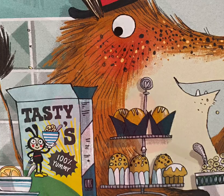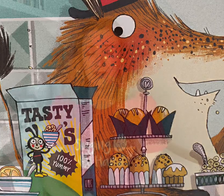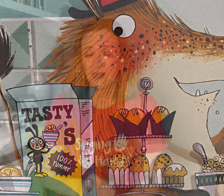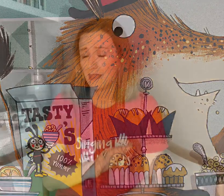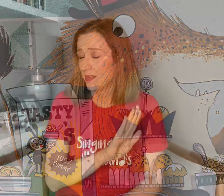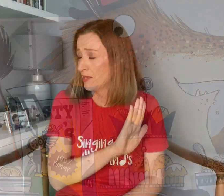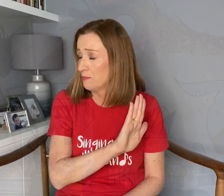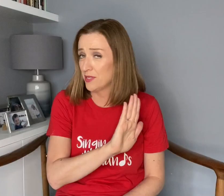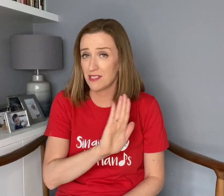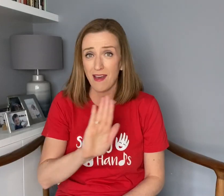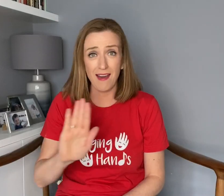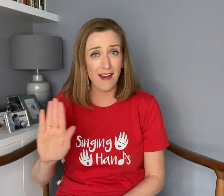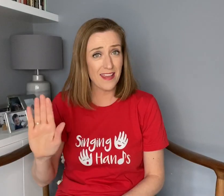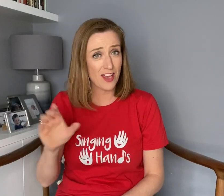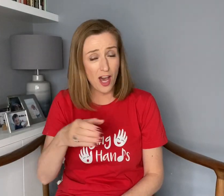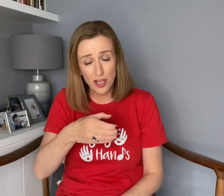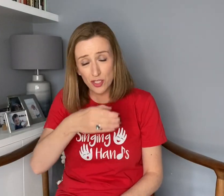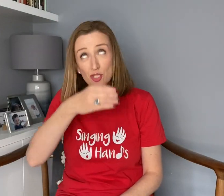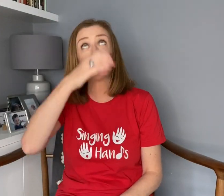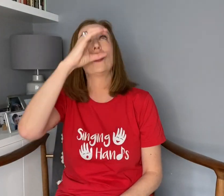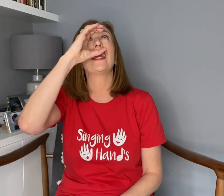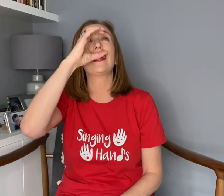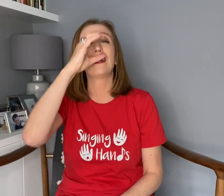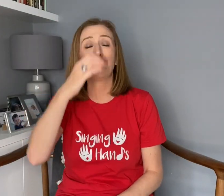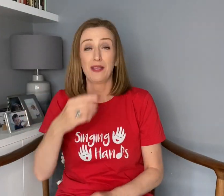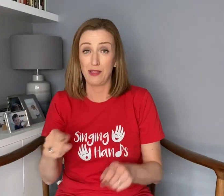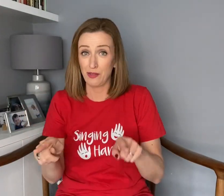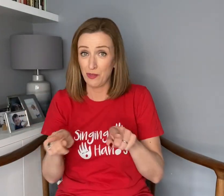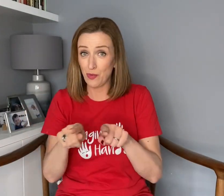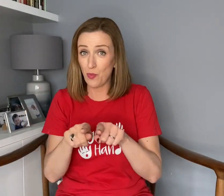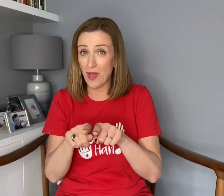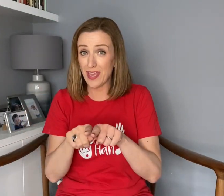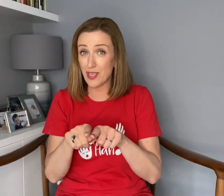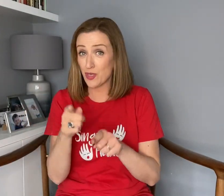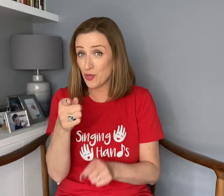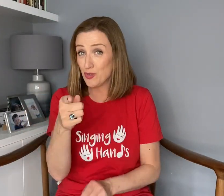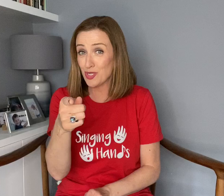But I can't drink the way you do.